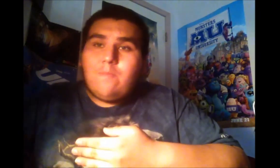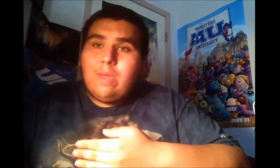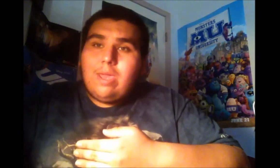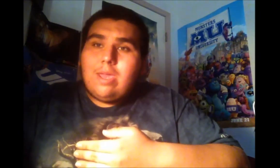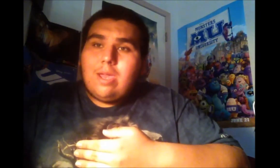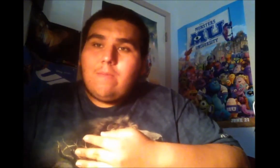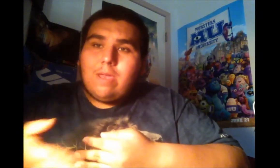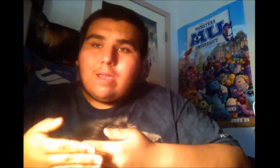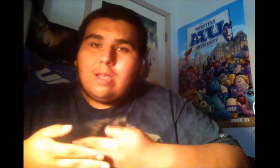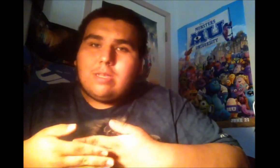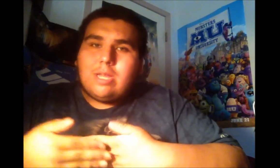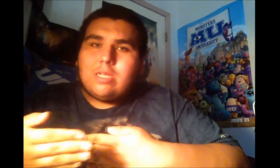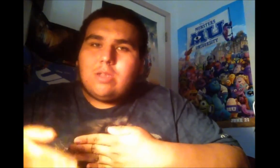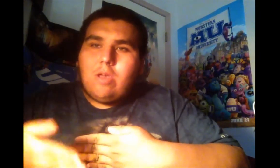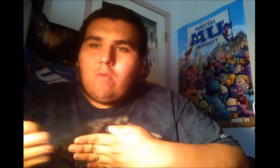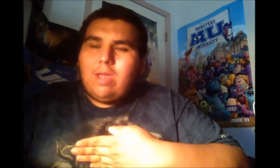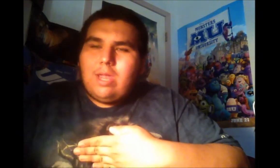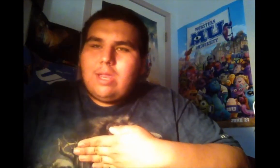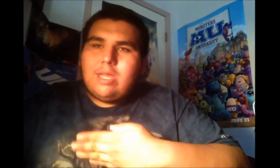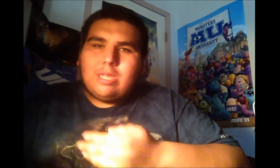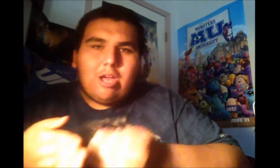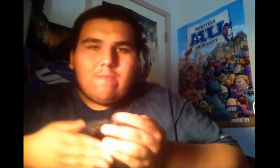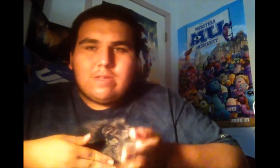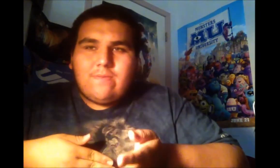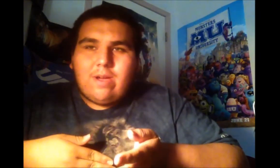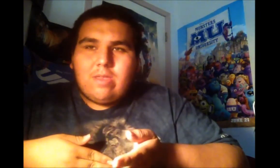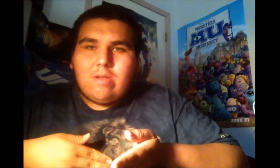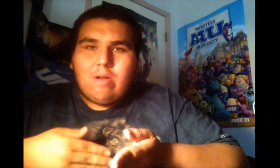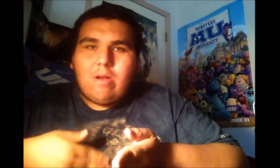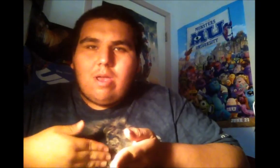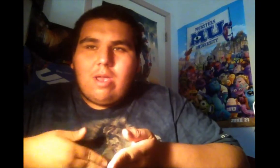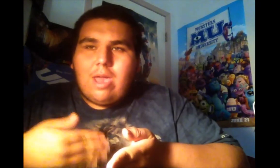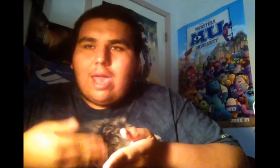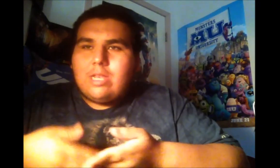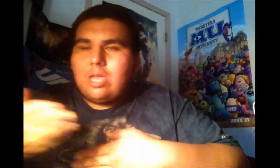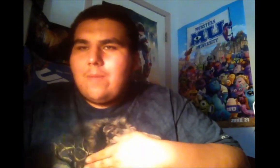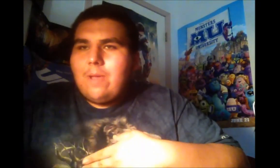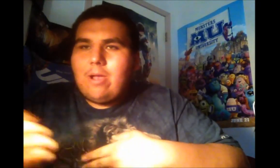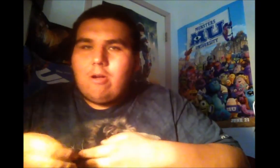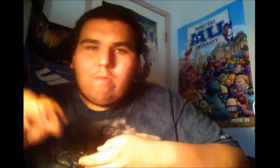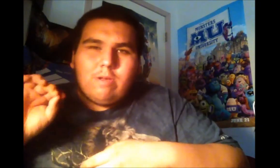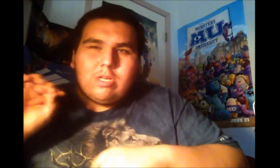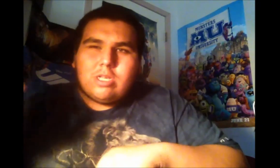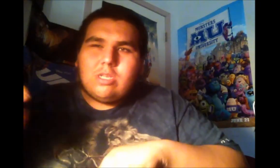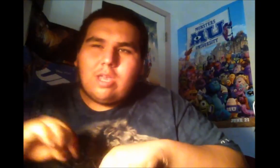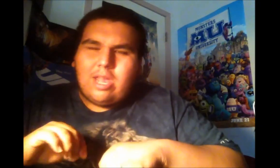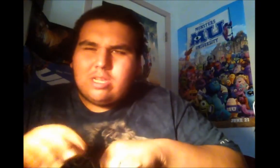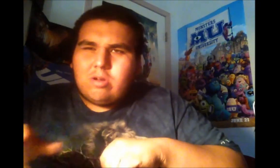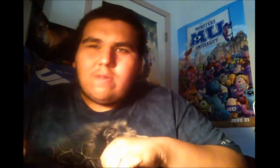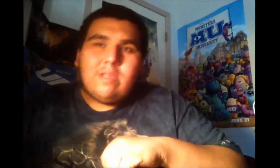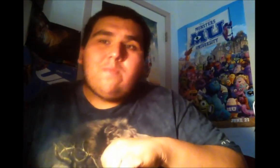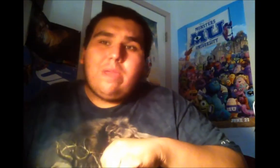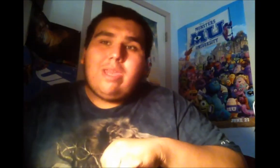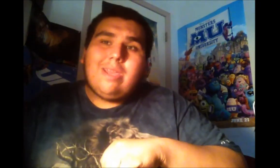the beacon, because that's what he needs to help his father and to get back home was just in search of this beacon.